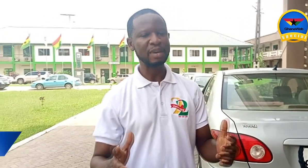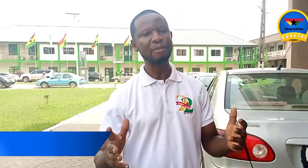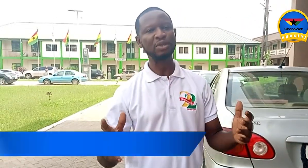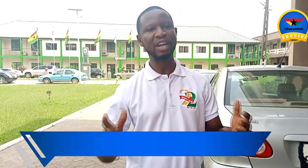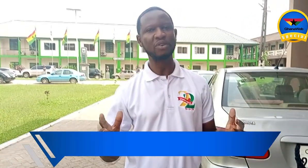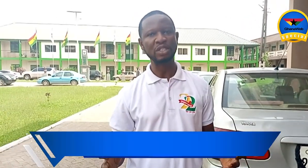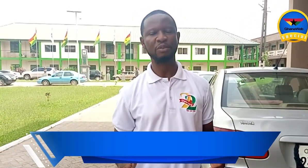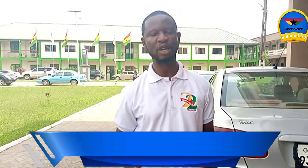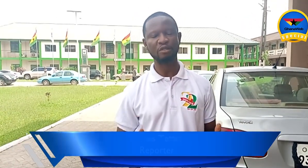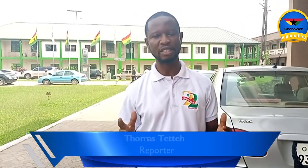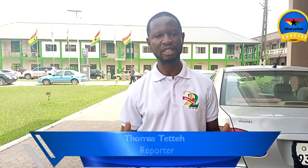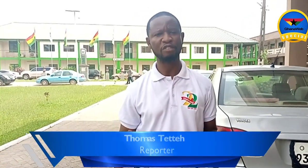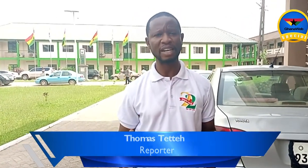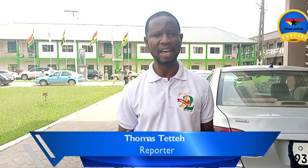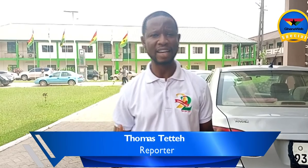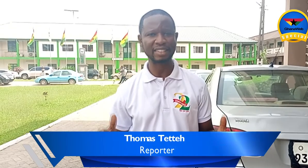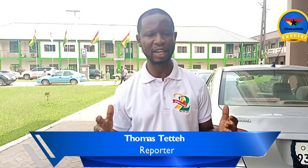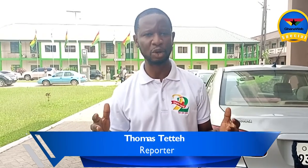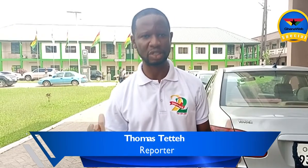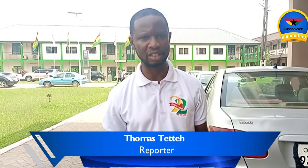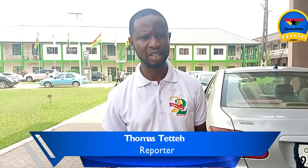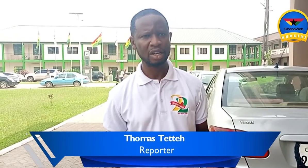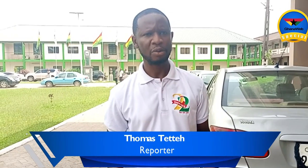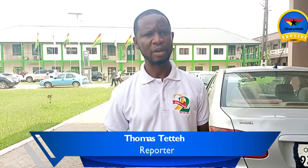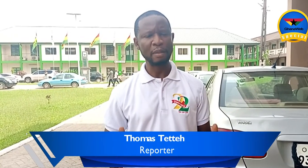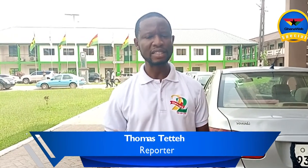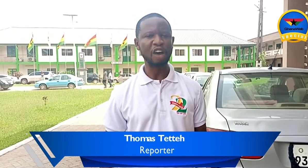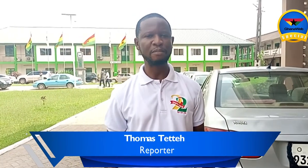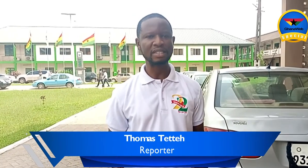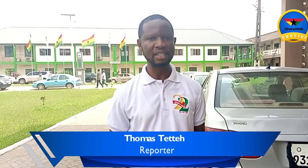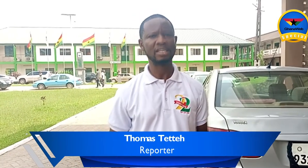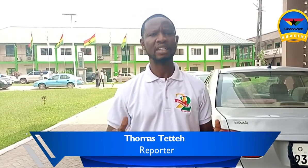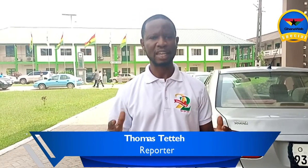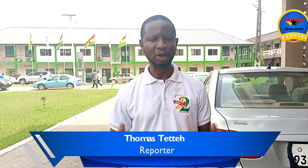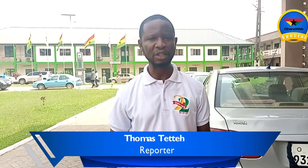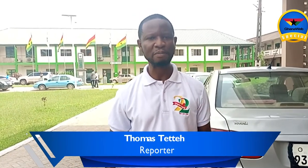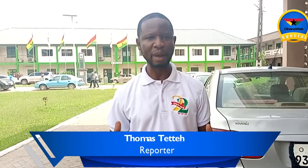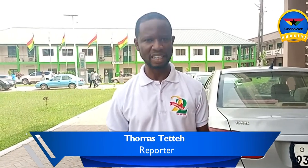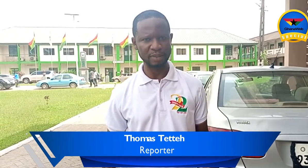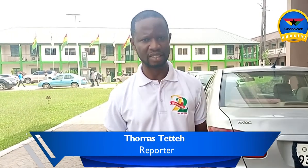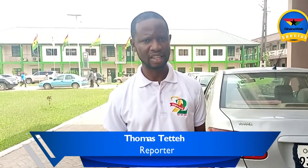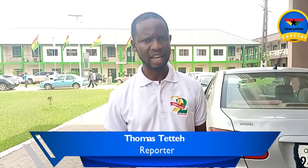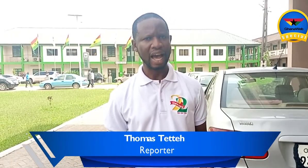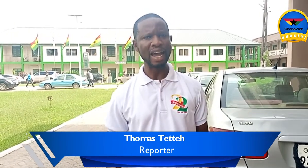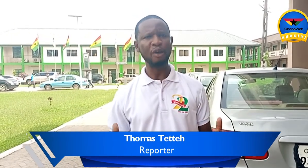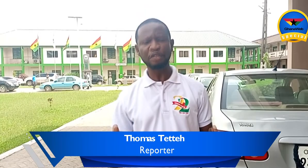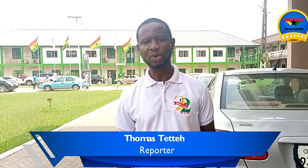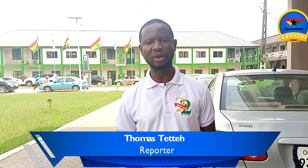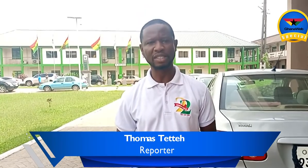able to graduate from the University of Mainz and Technology with a Master of Business Technology Management. I am off to her residence